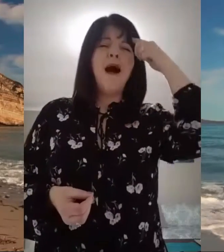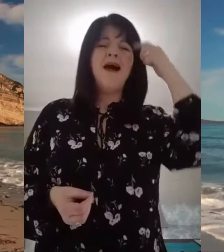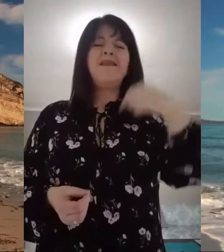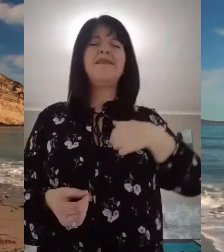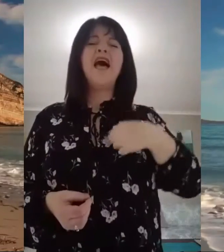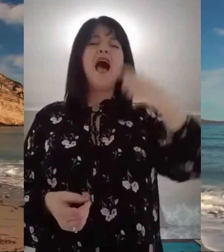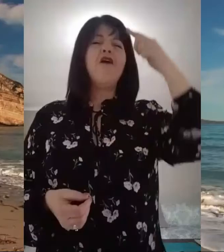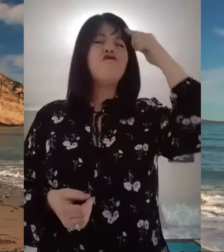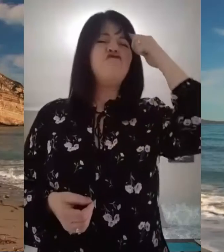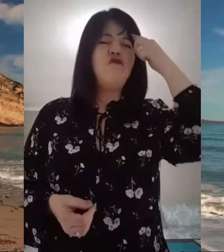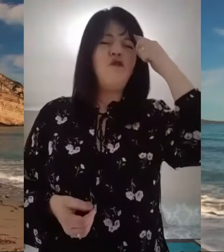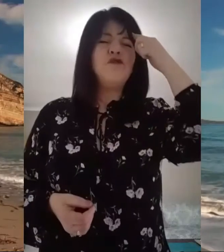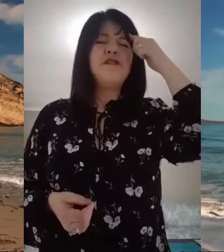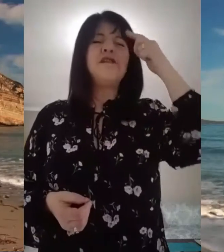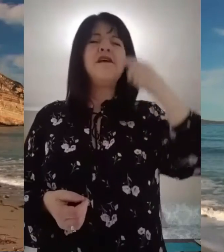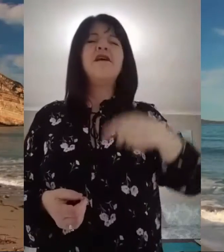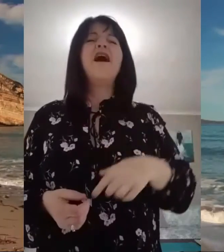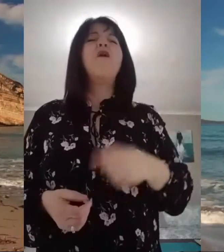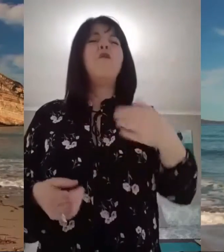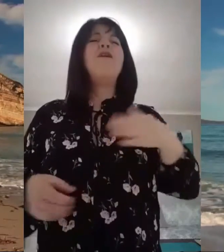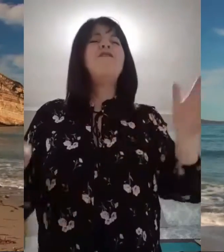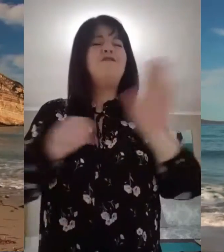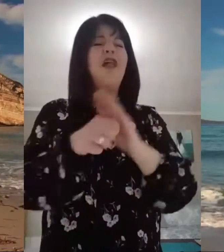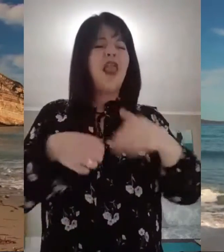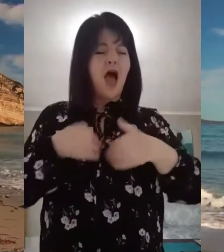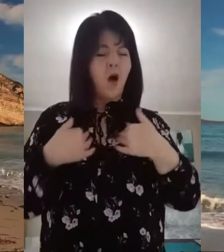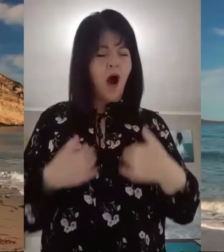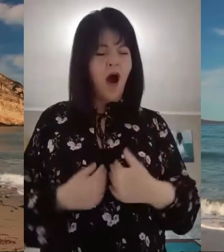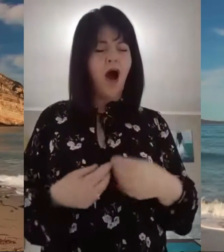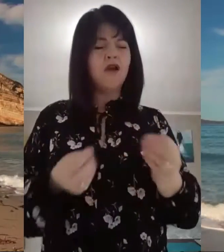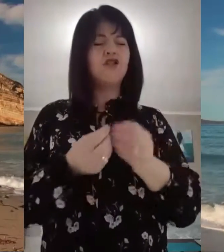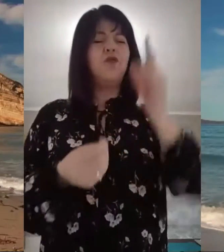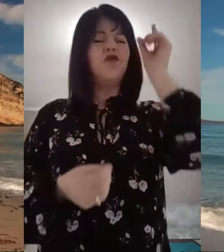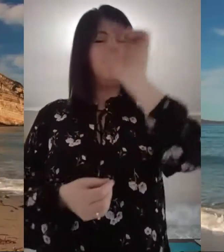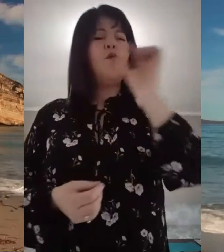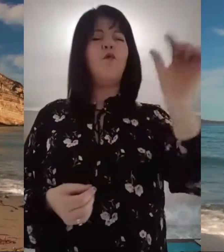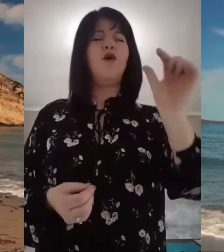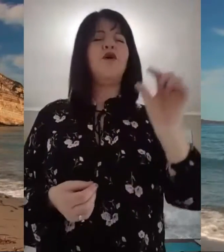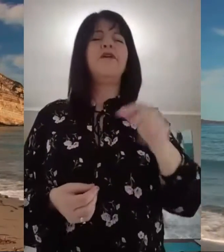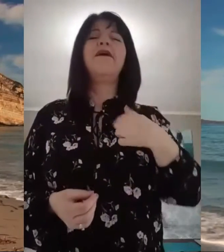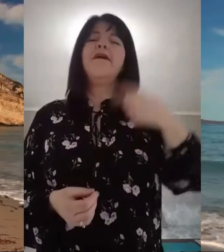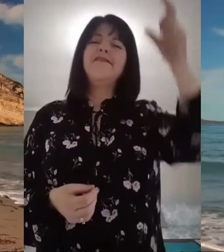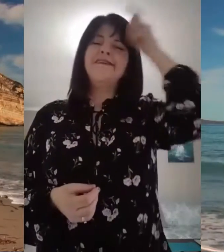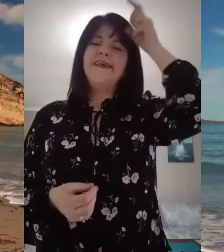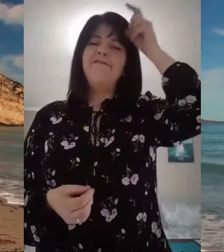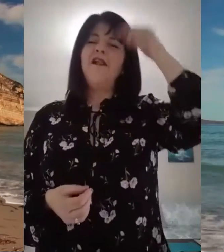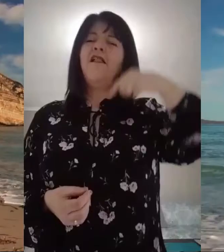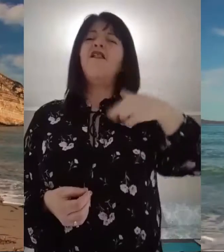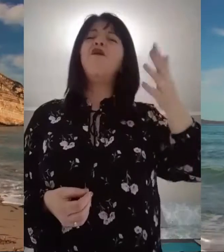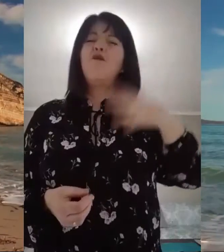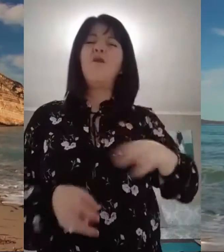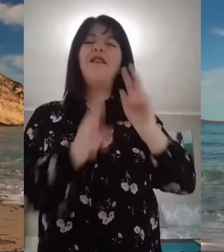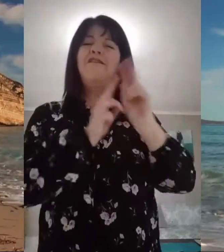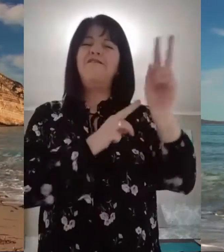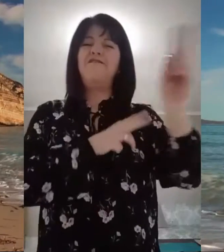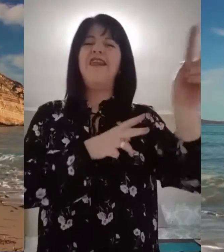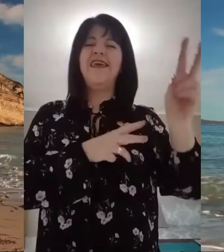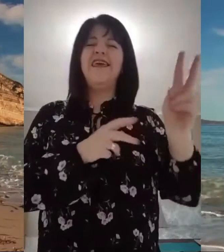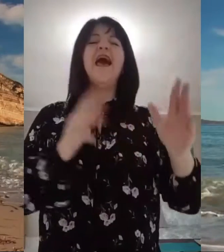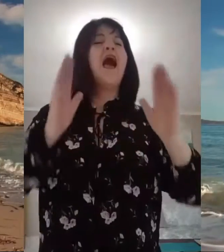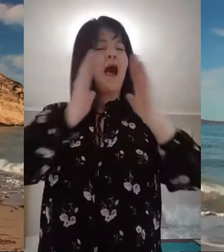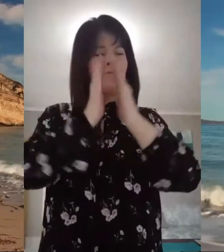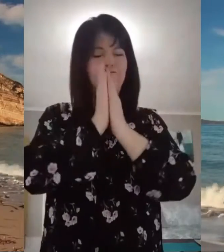our minds, our thoughts, we fill our hearts with your word, the devil will